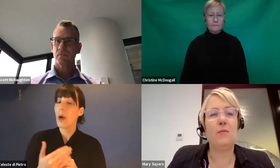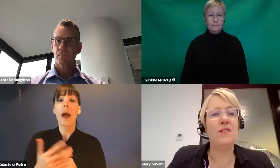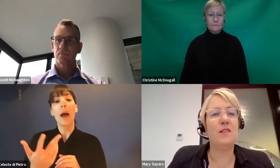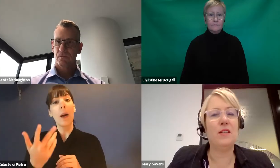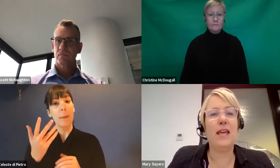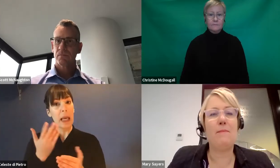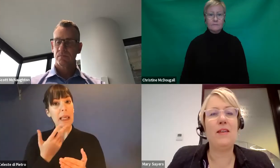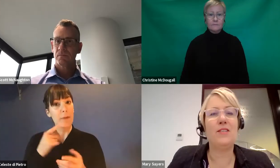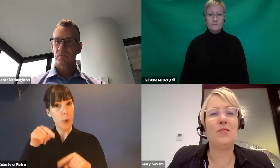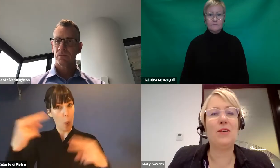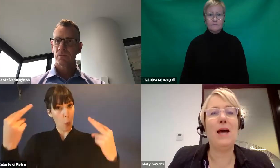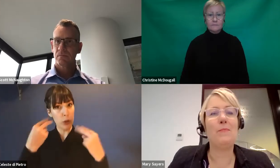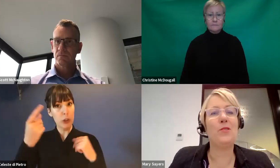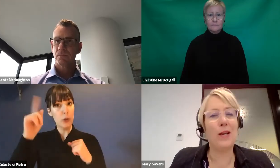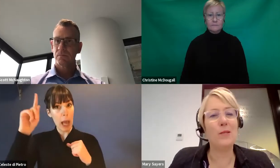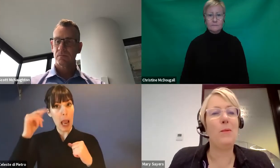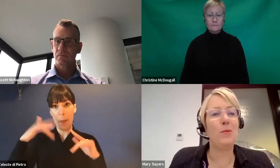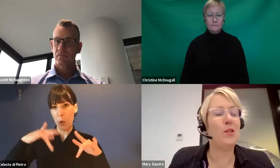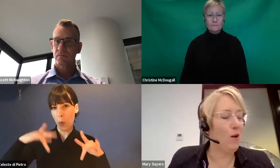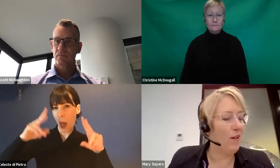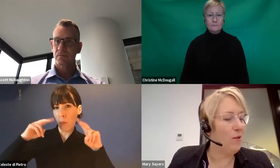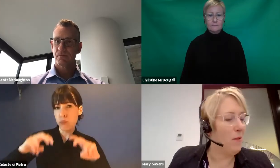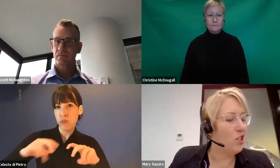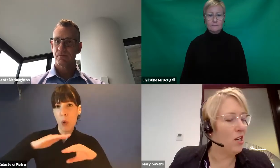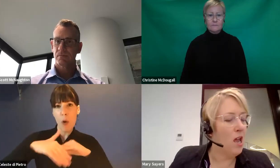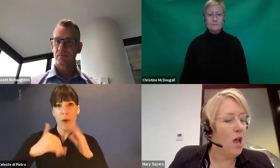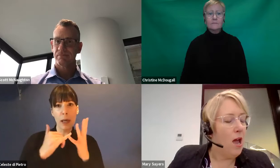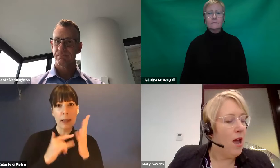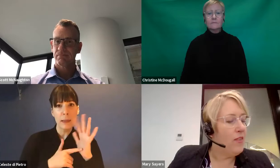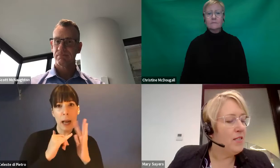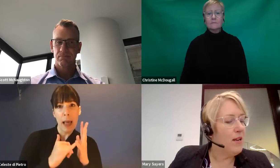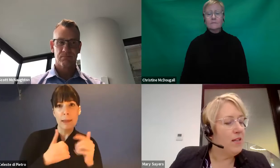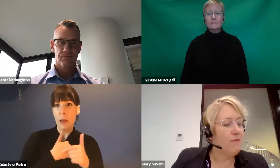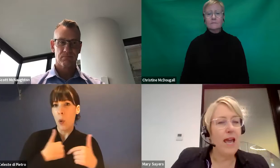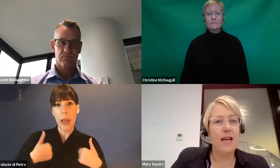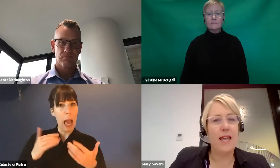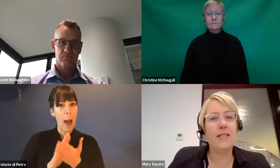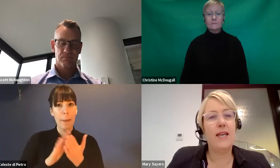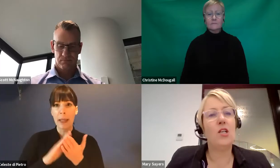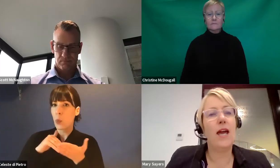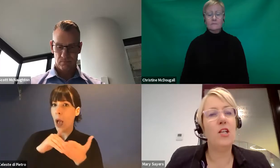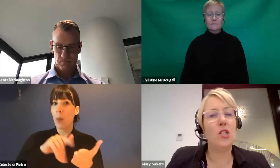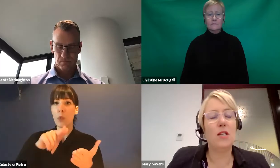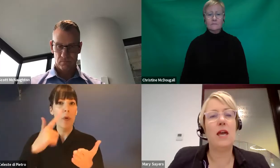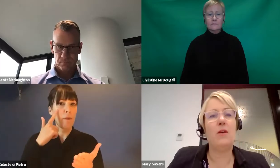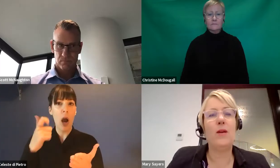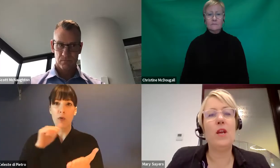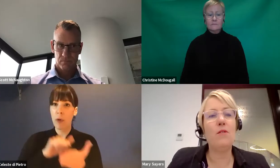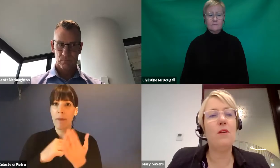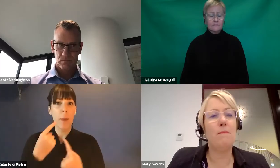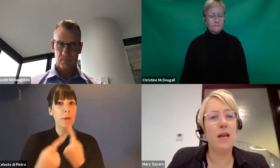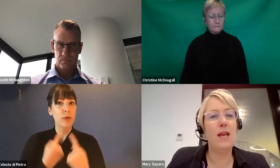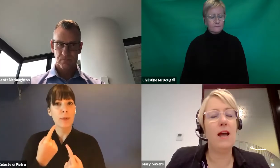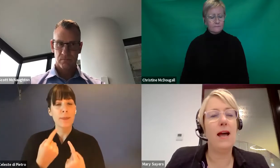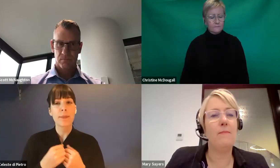this, we're certainly happy to direct people to the right information. This one is related again to education. And we